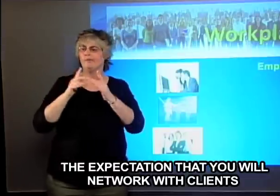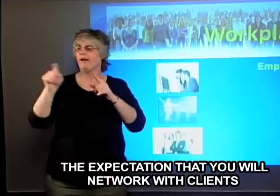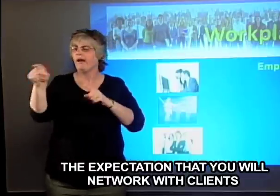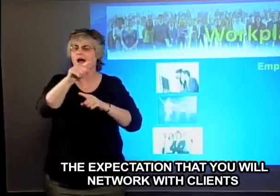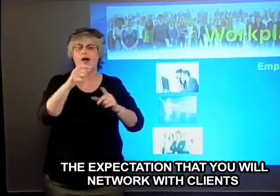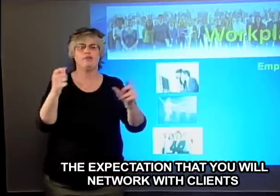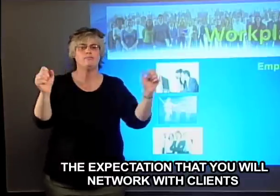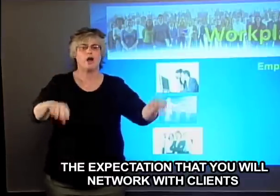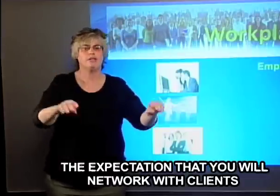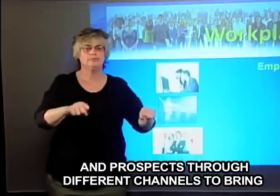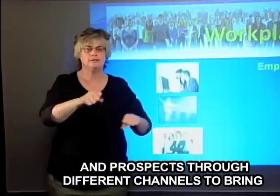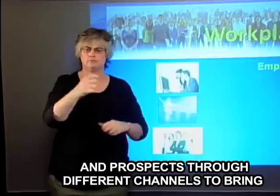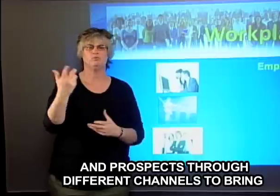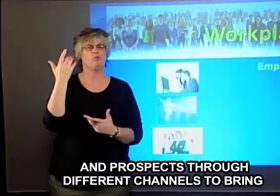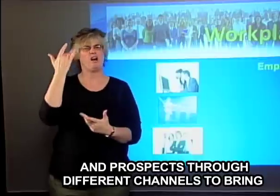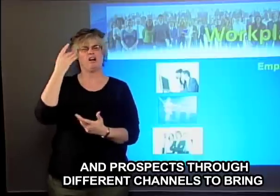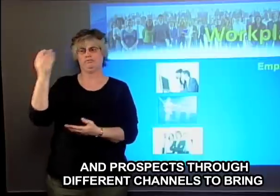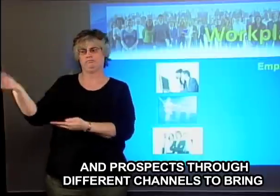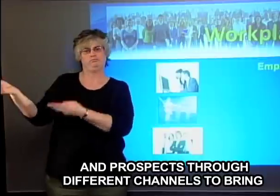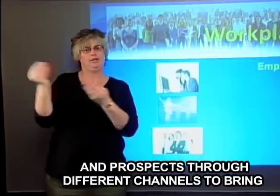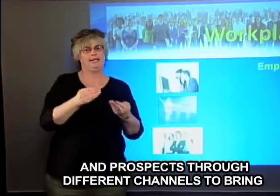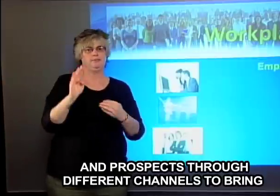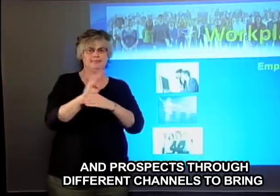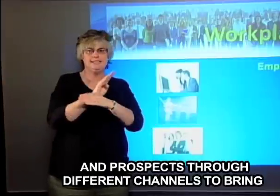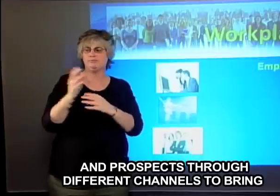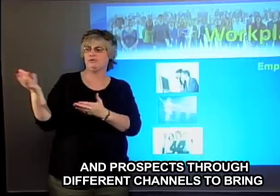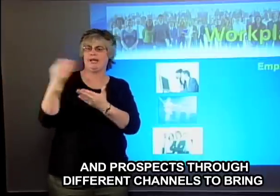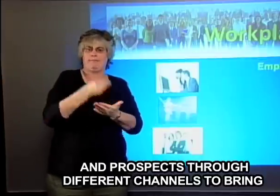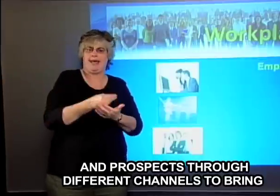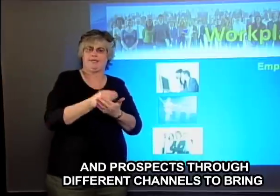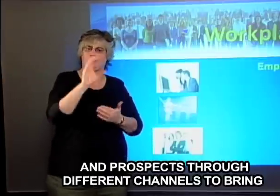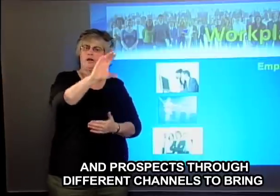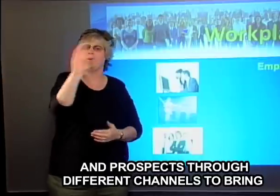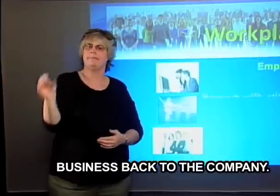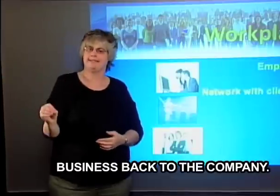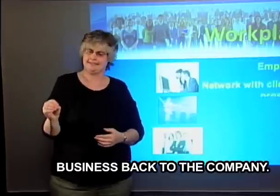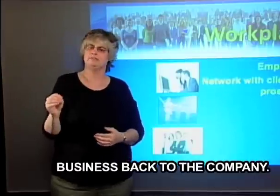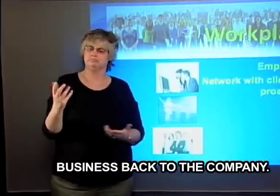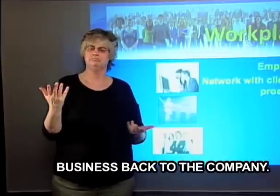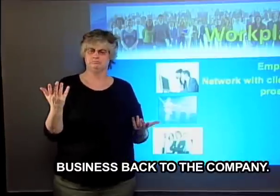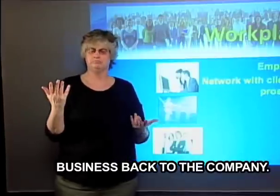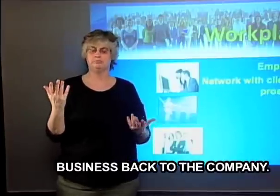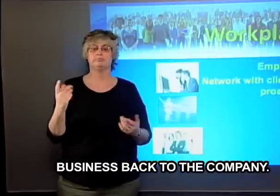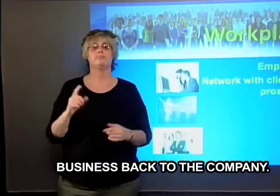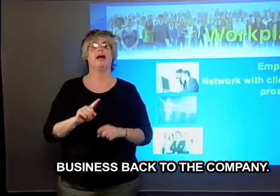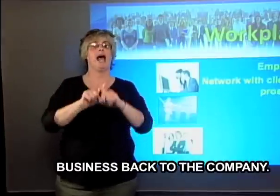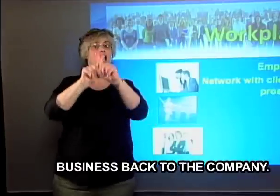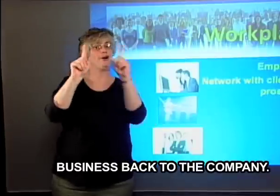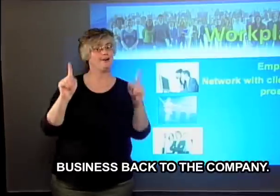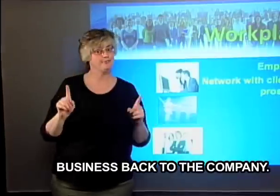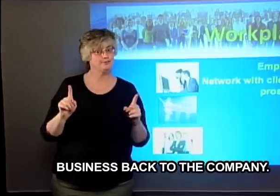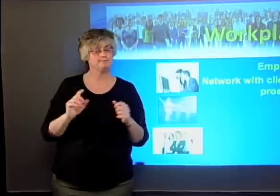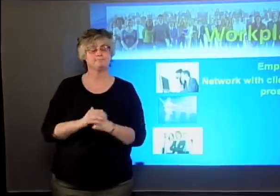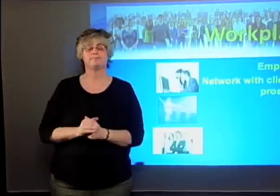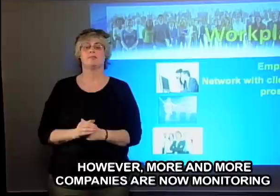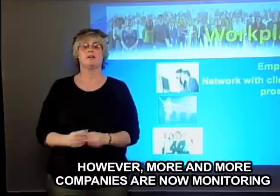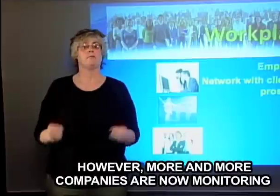network with clients and prospects through different channels to bring business back to the company. However,